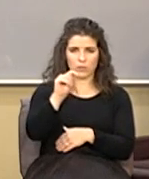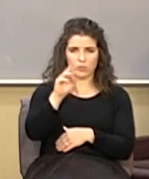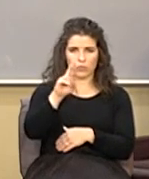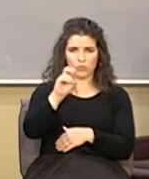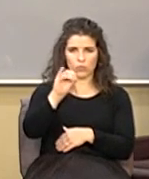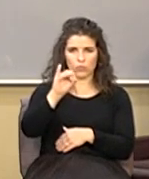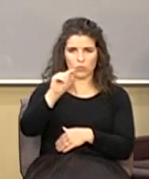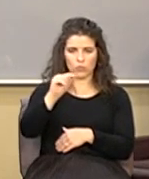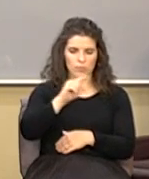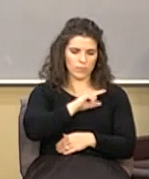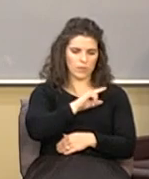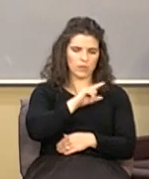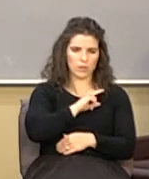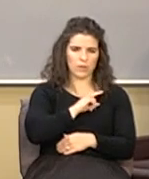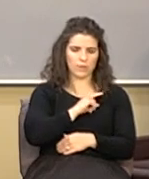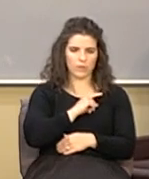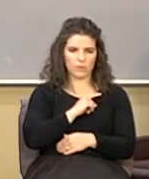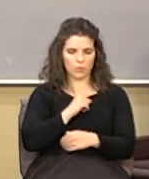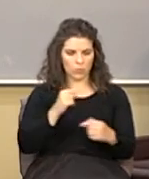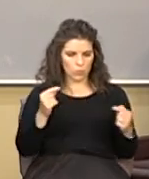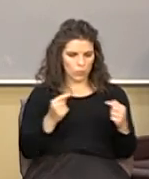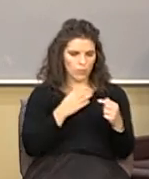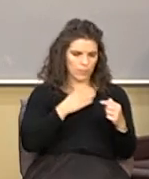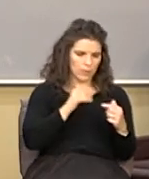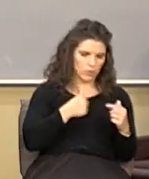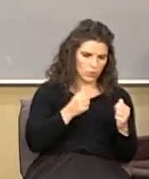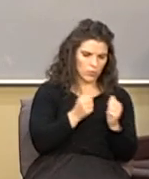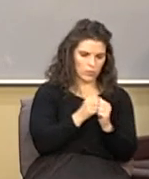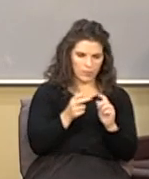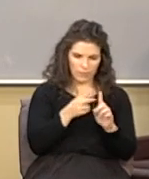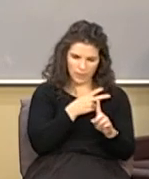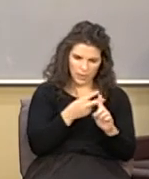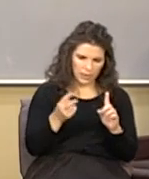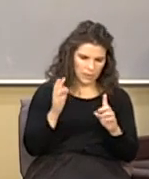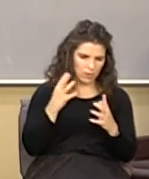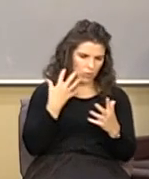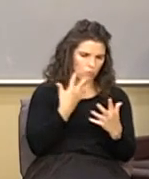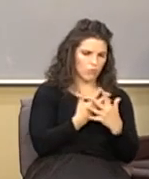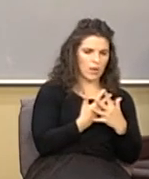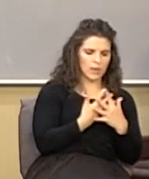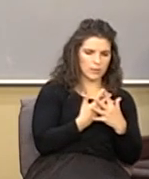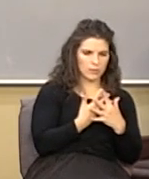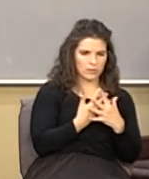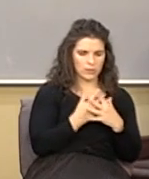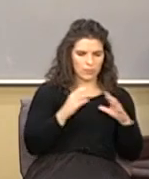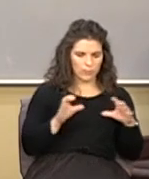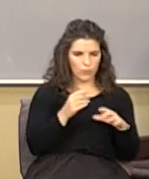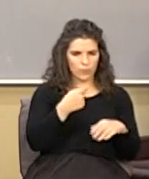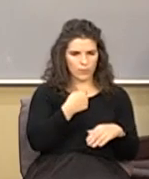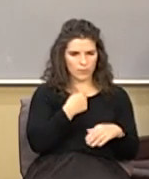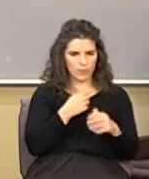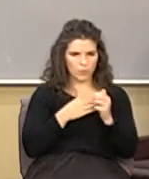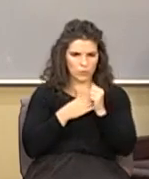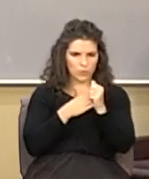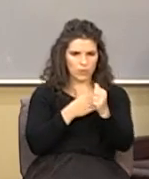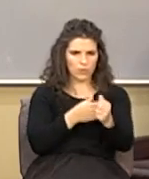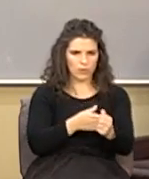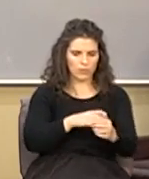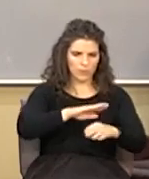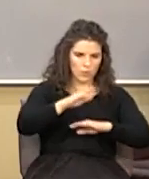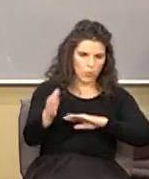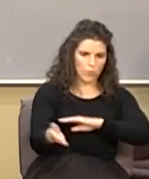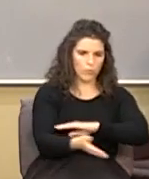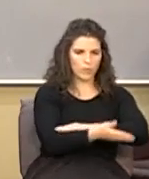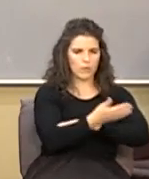Lowe wounded my soul with a vicious violent arrest that they performed on me which led to my overnight